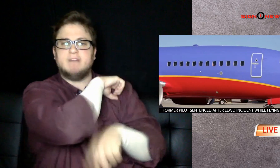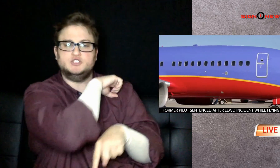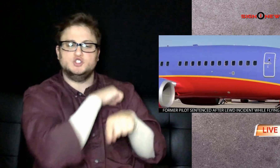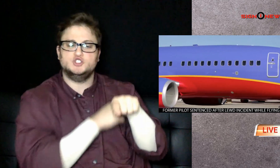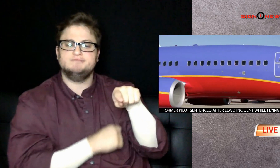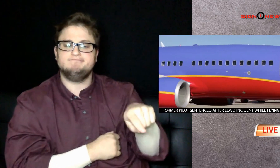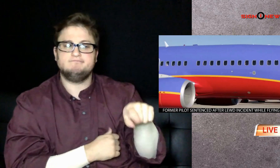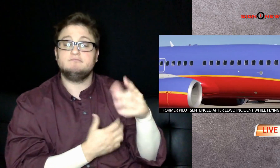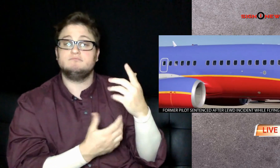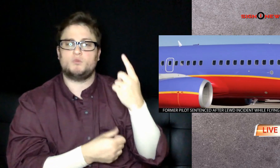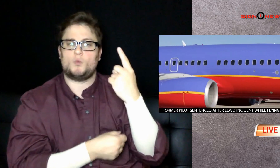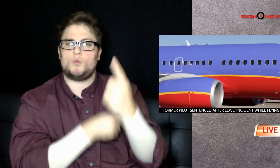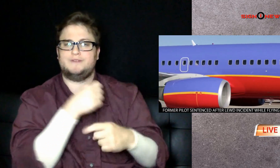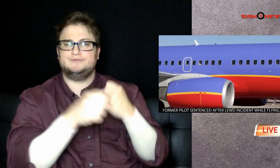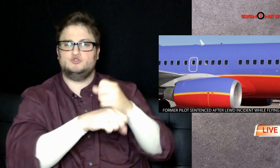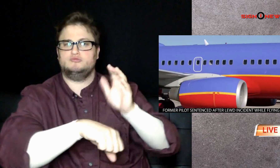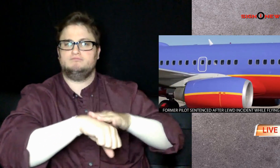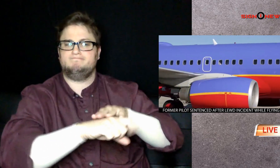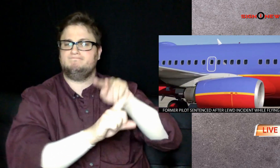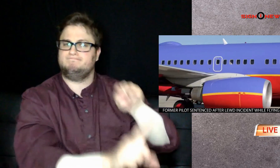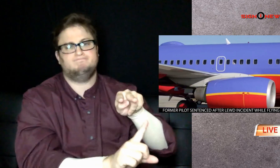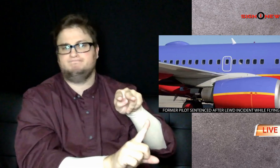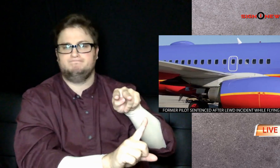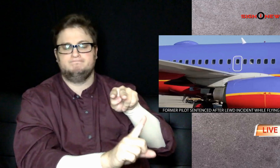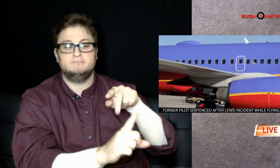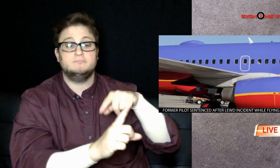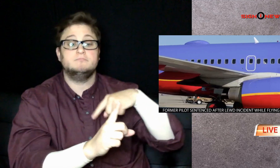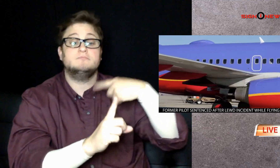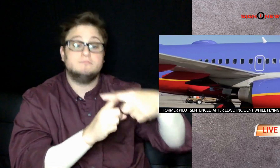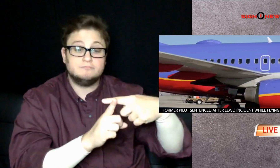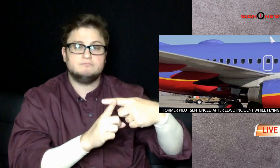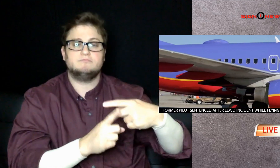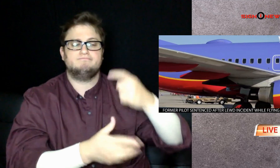act during a flight he was piloting last summer.